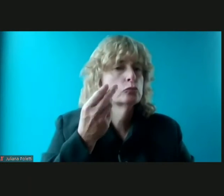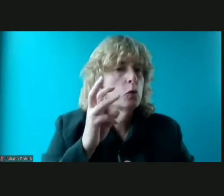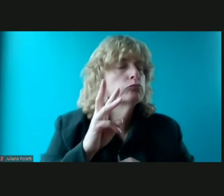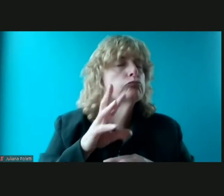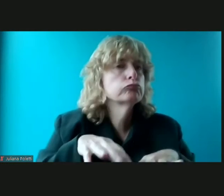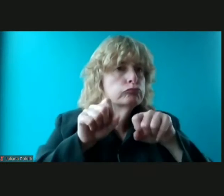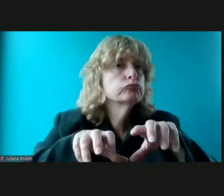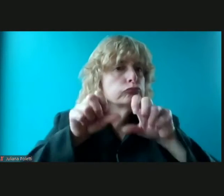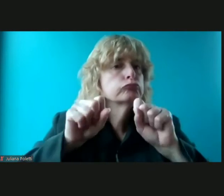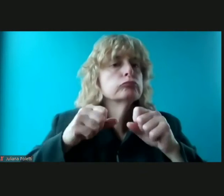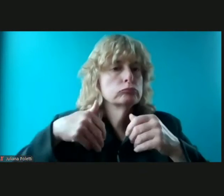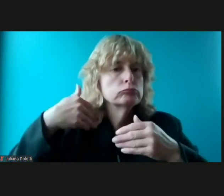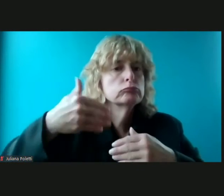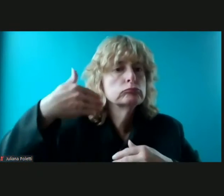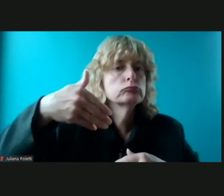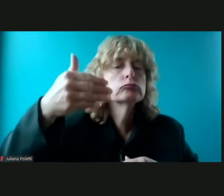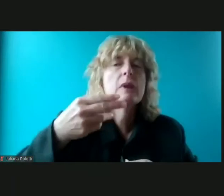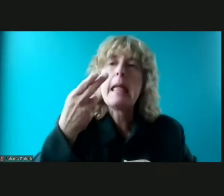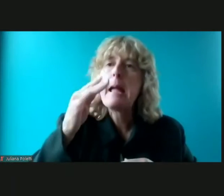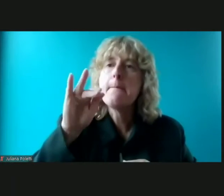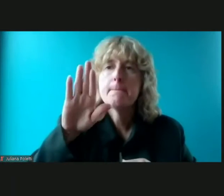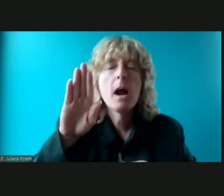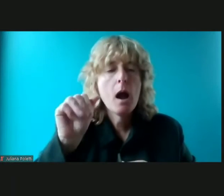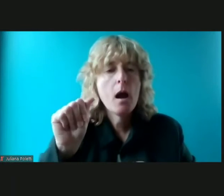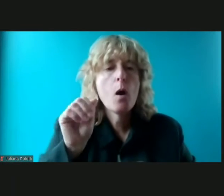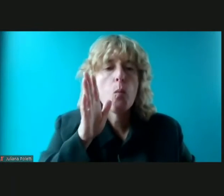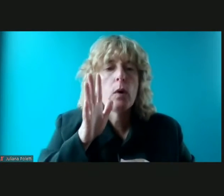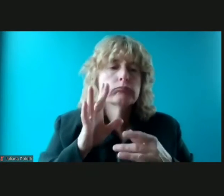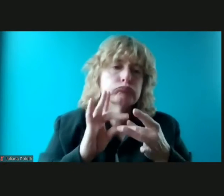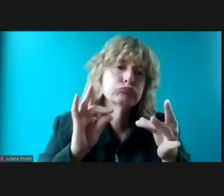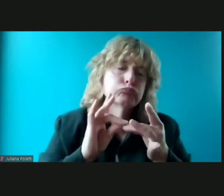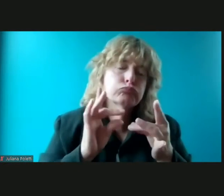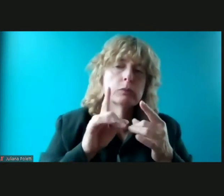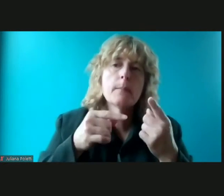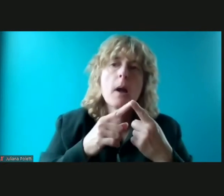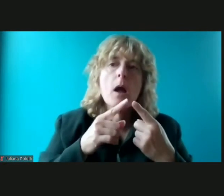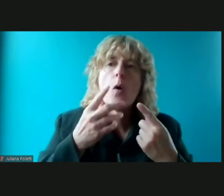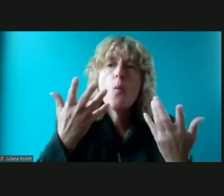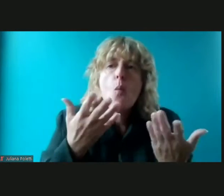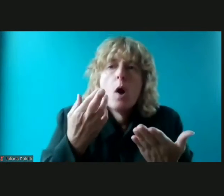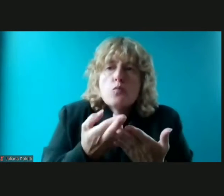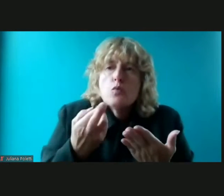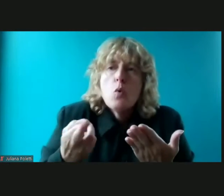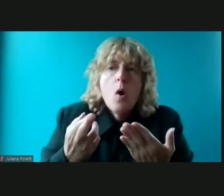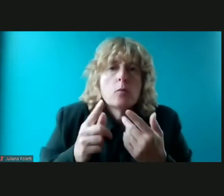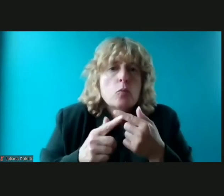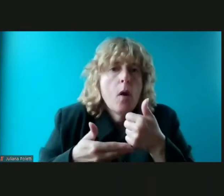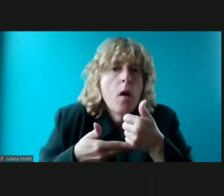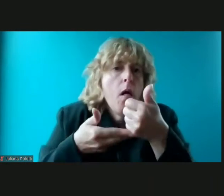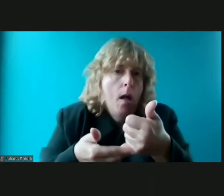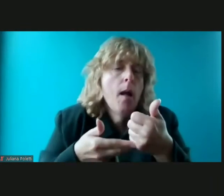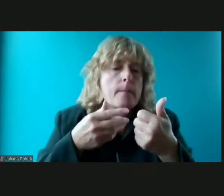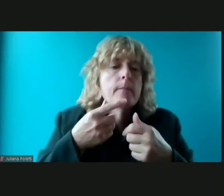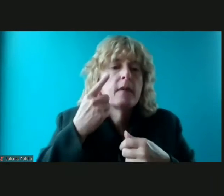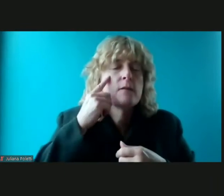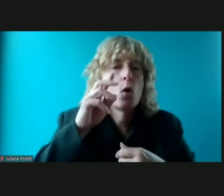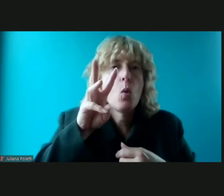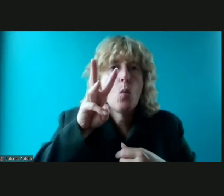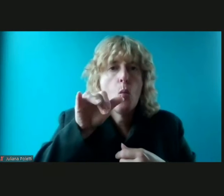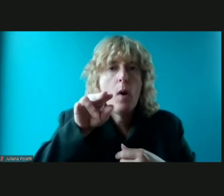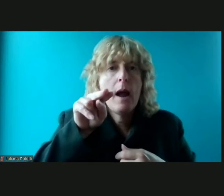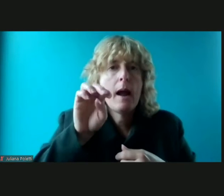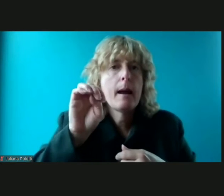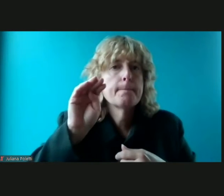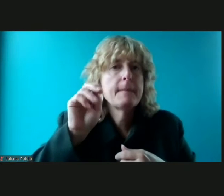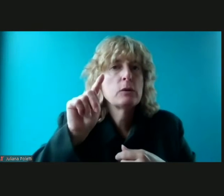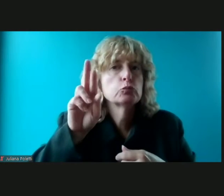the resources that wayne metro has for uh um uh as it relates to flooding and then we have melanie